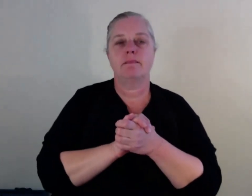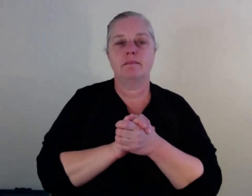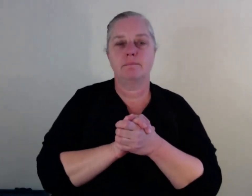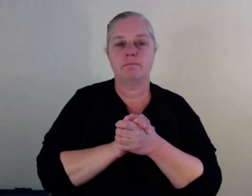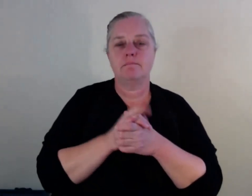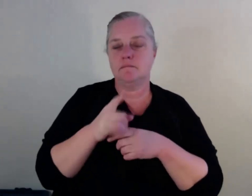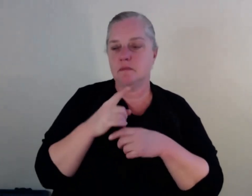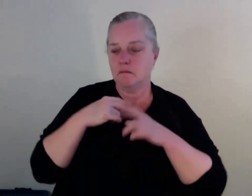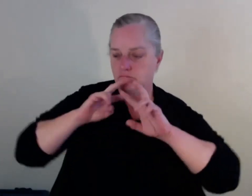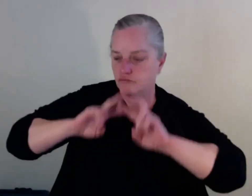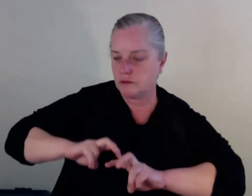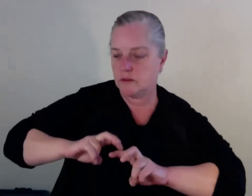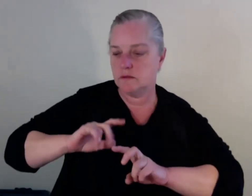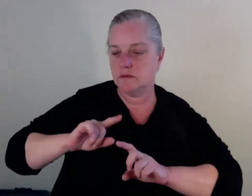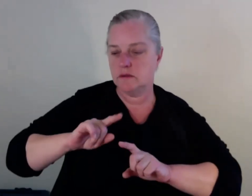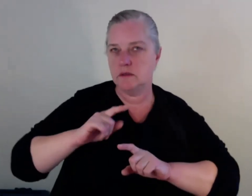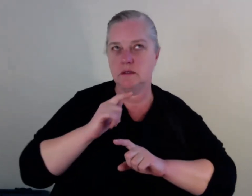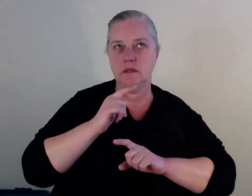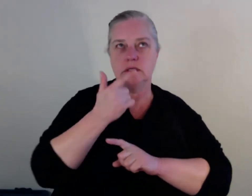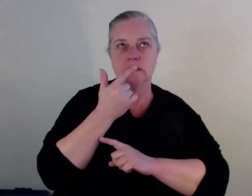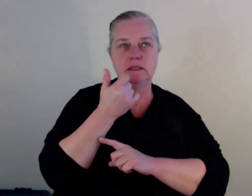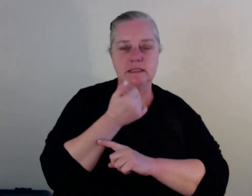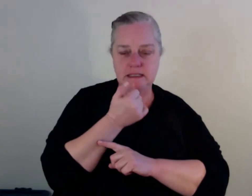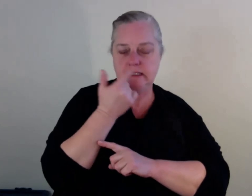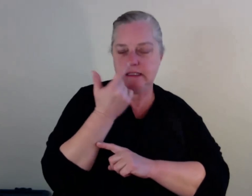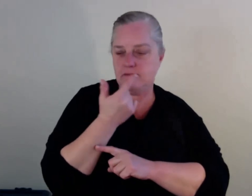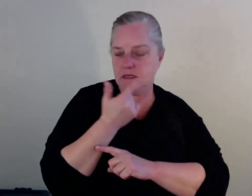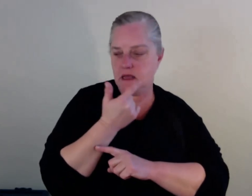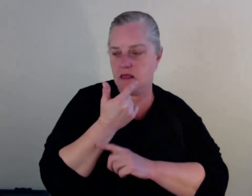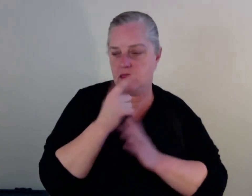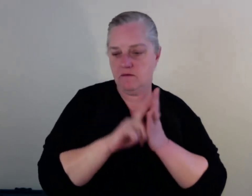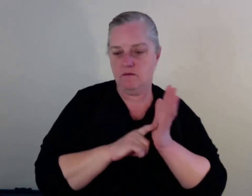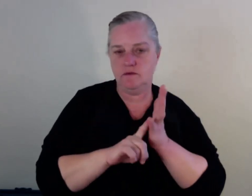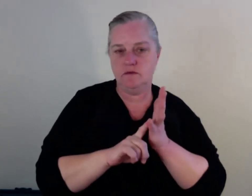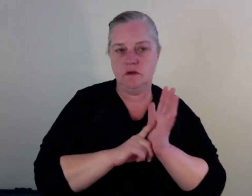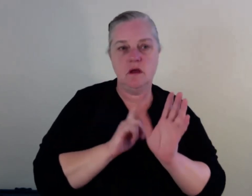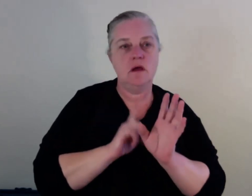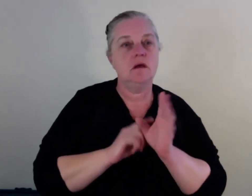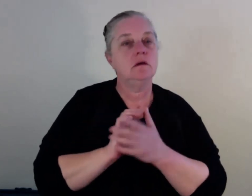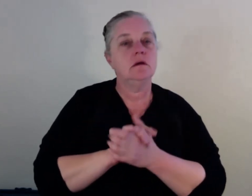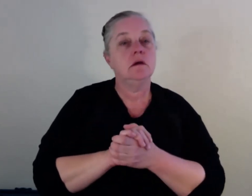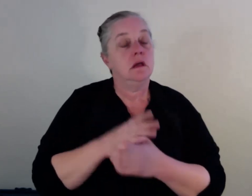16th of next month. And yeah, they need more people from different cultures,